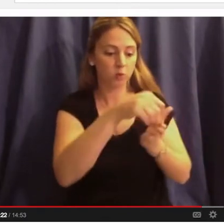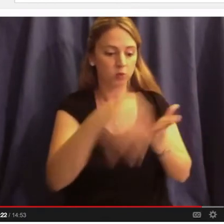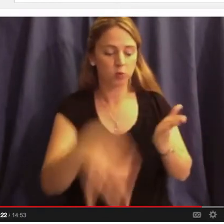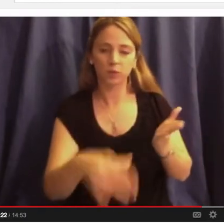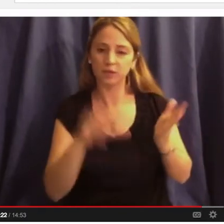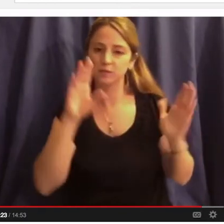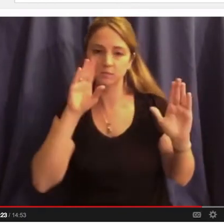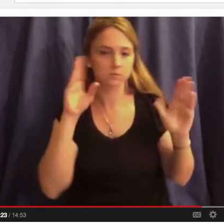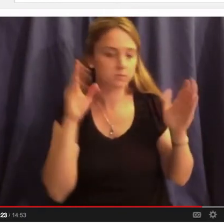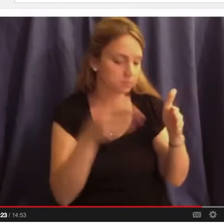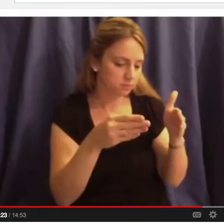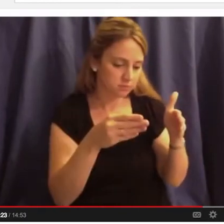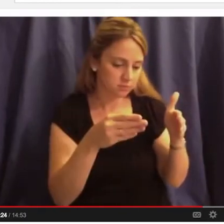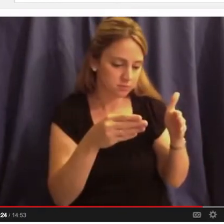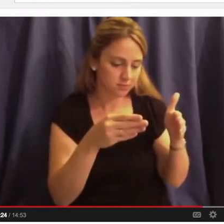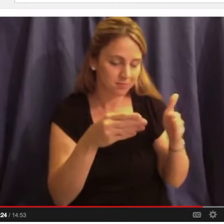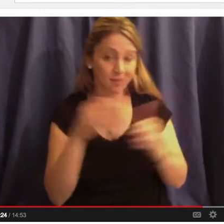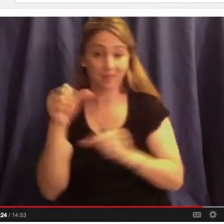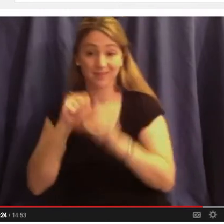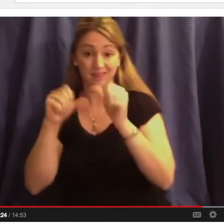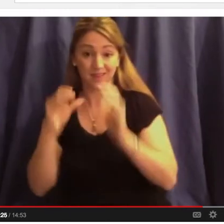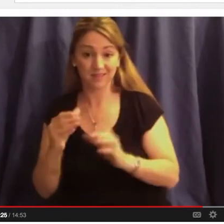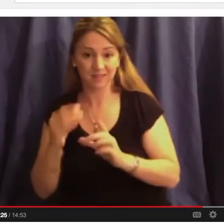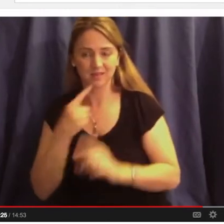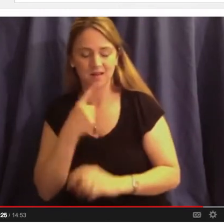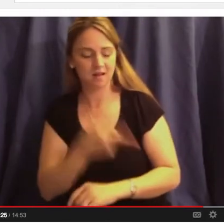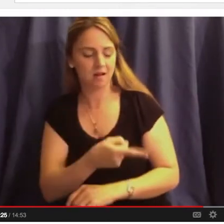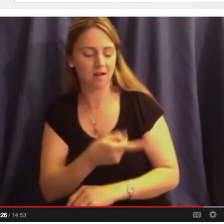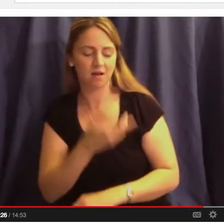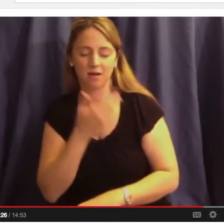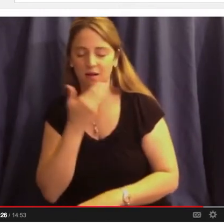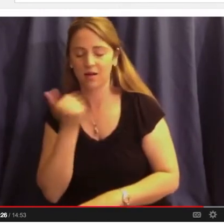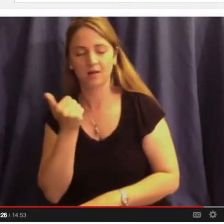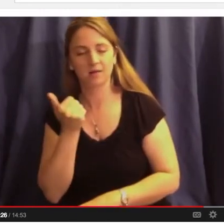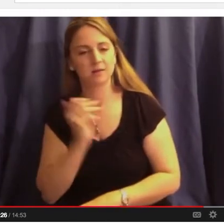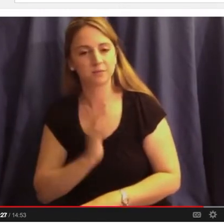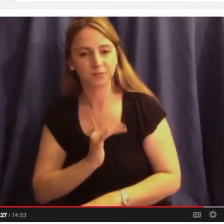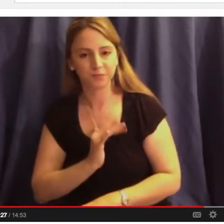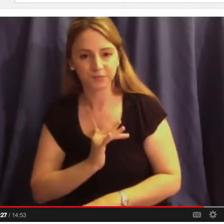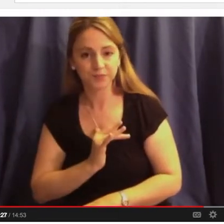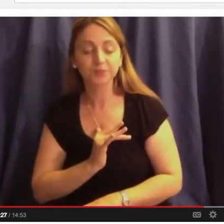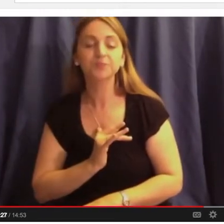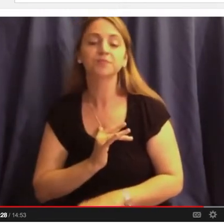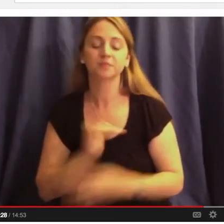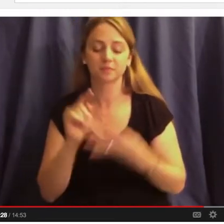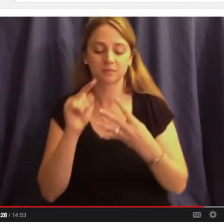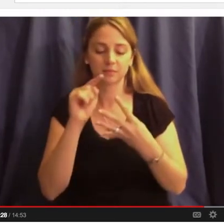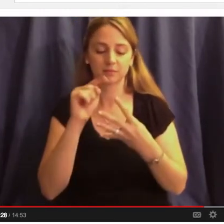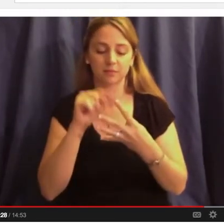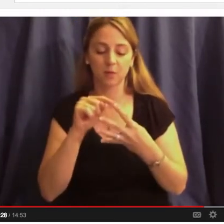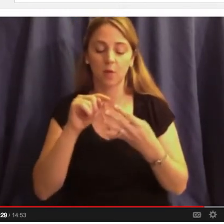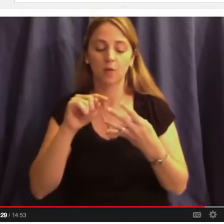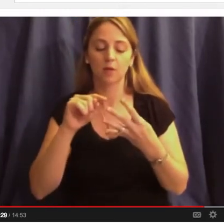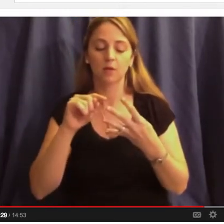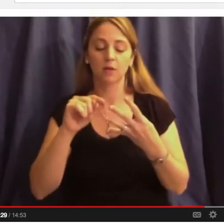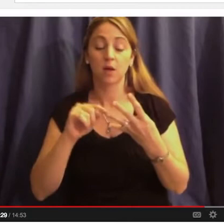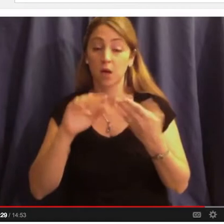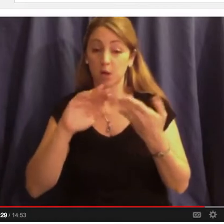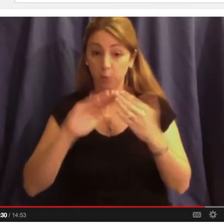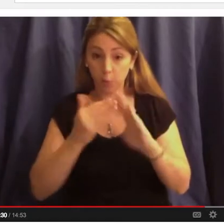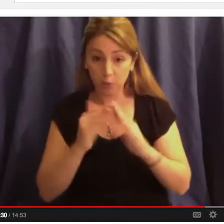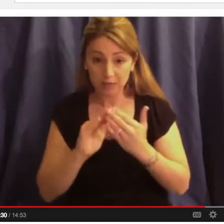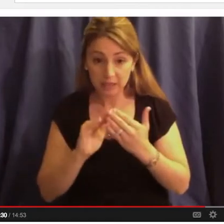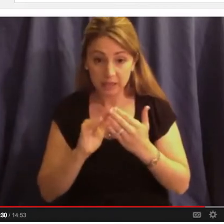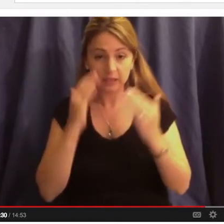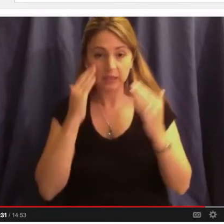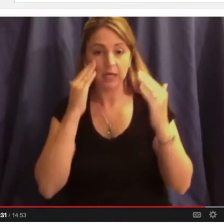them focused on that work, and he said, it doesn't get any better than that. And then finally, if you've got the community, you've got the high expectations, and you've got